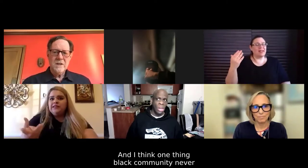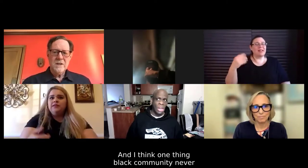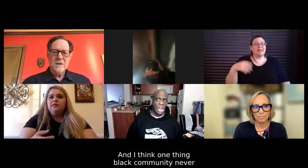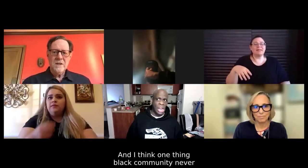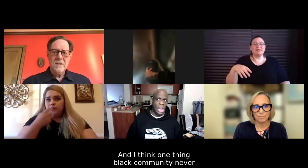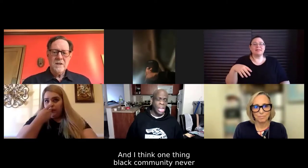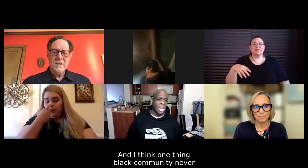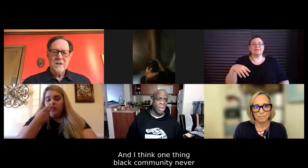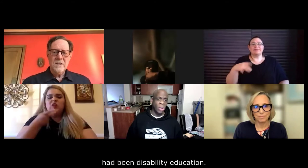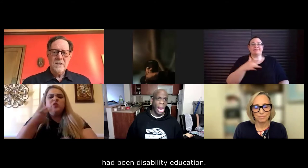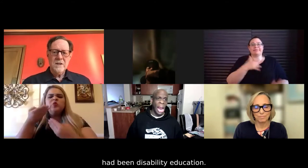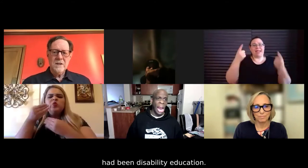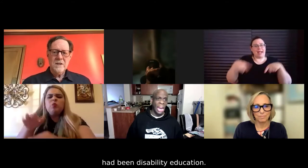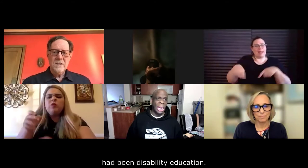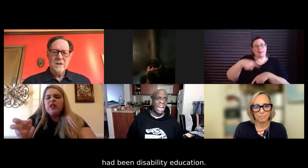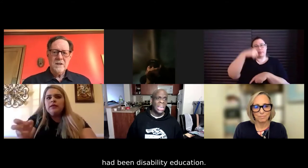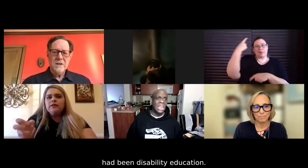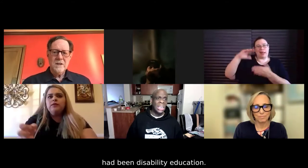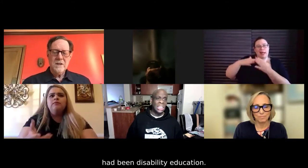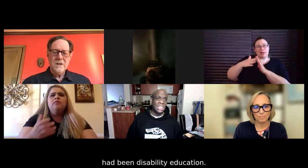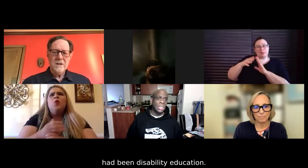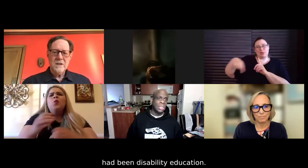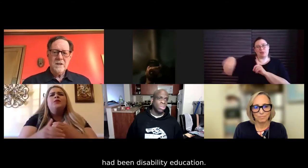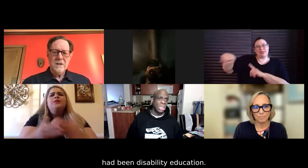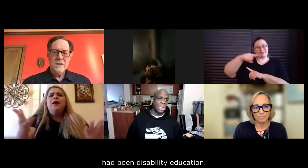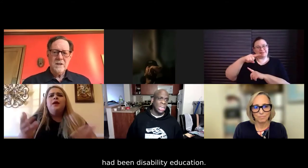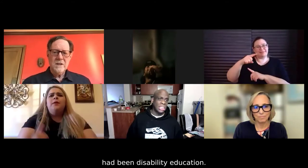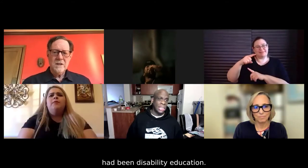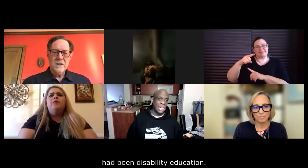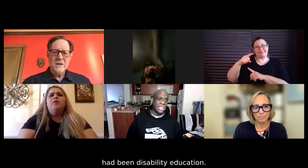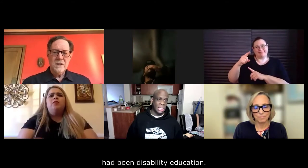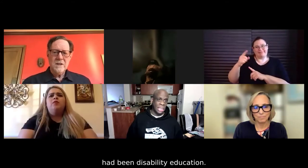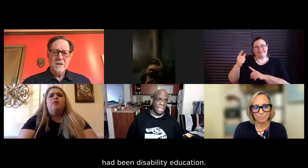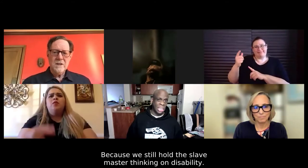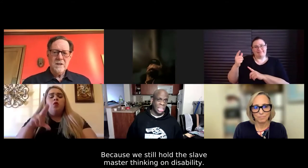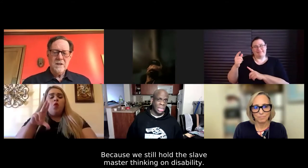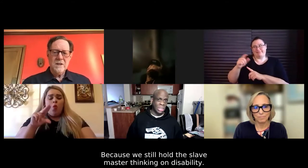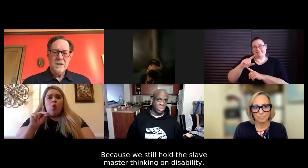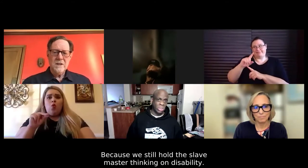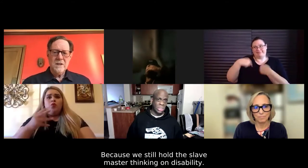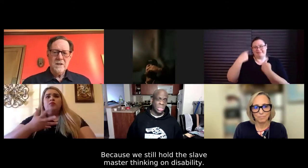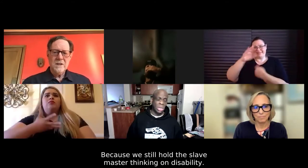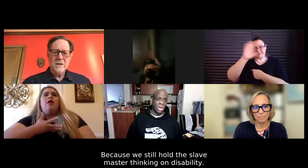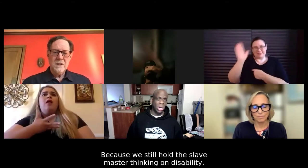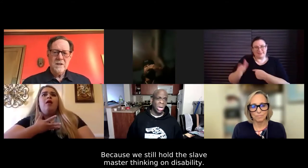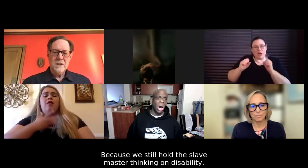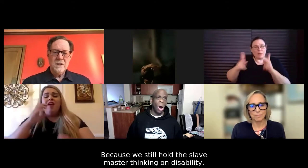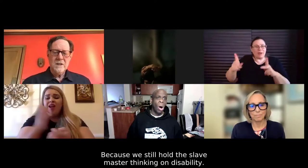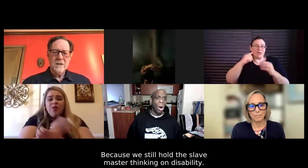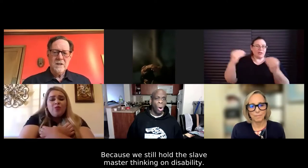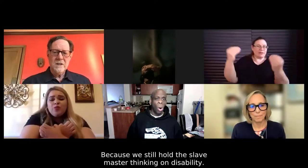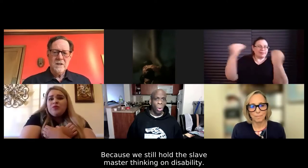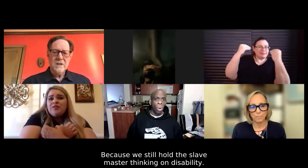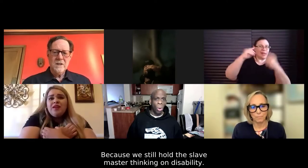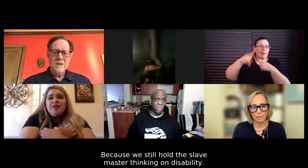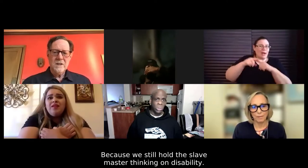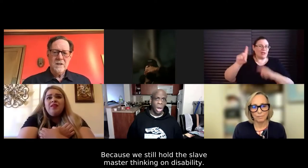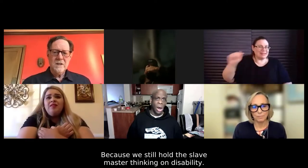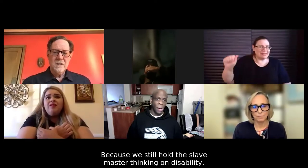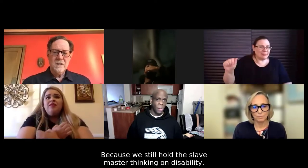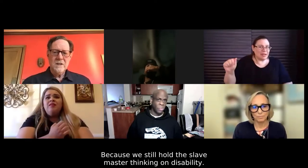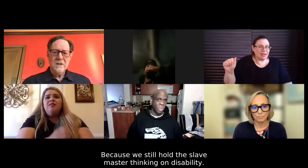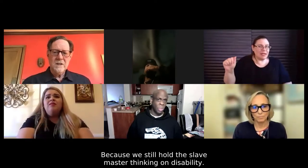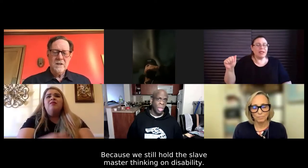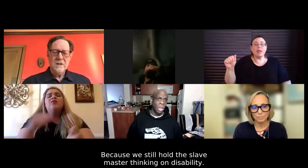community never had is disability education because we still hold